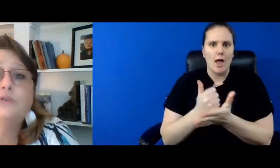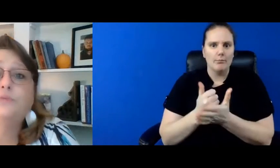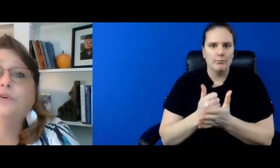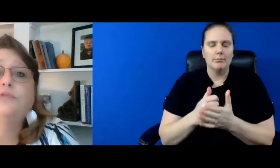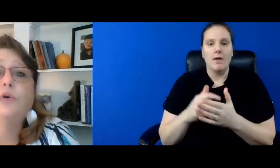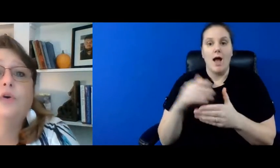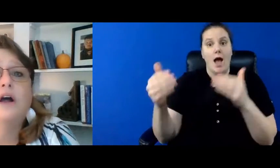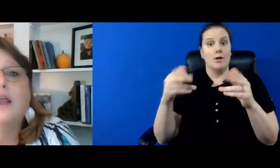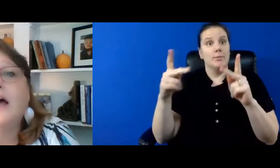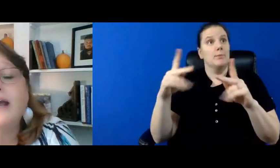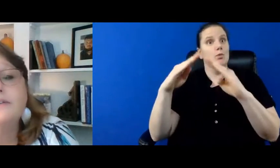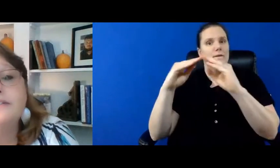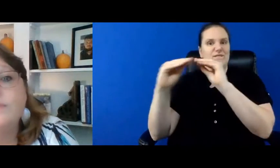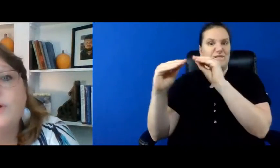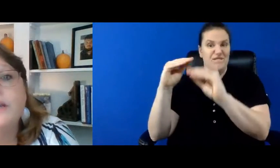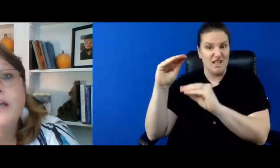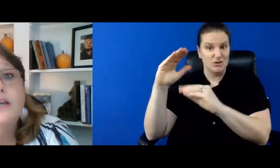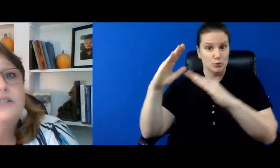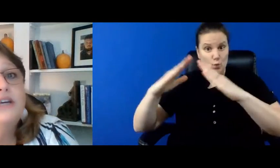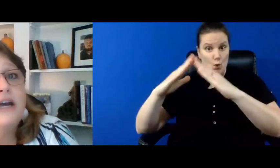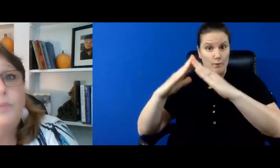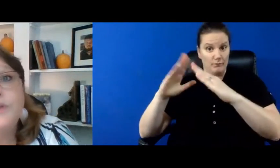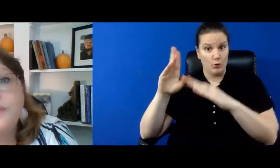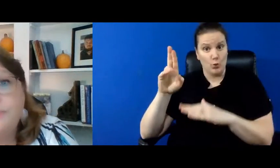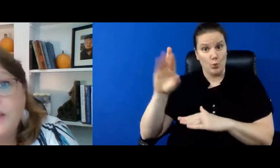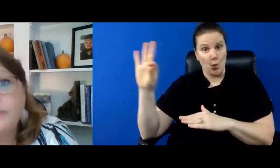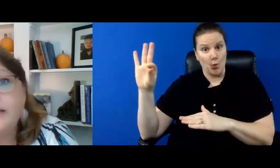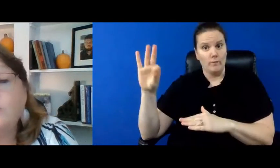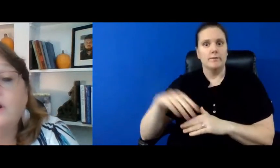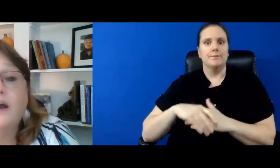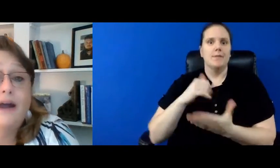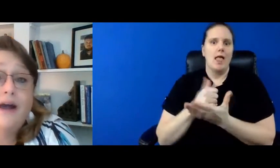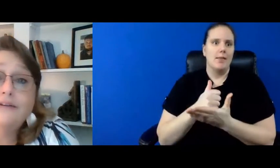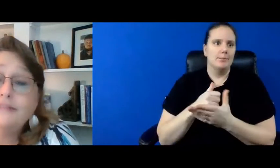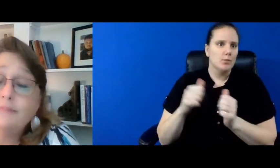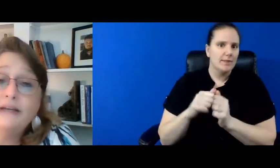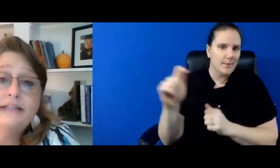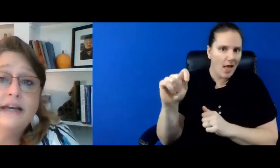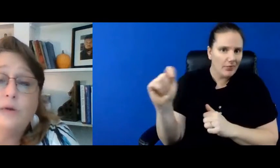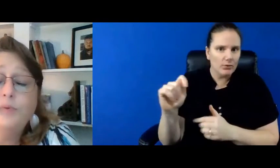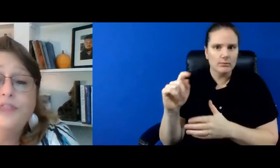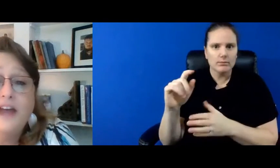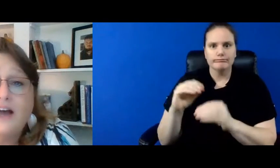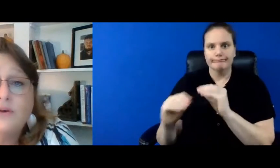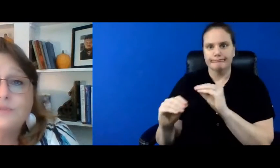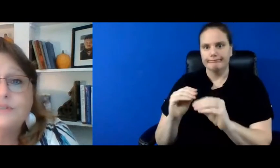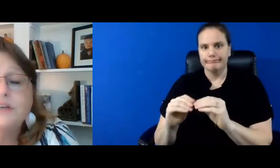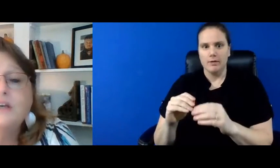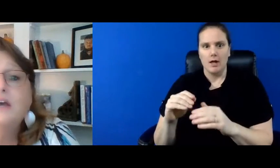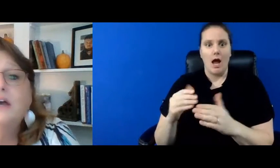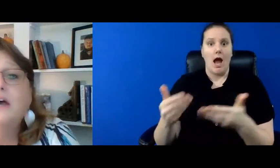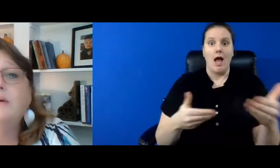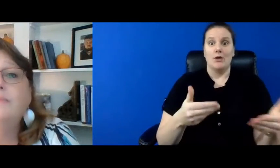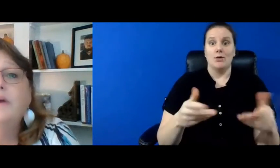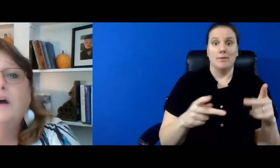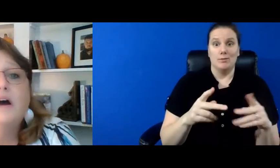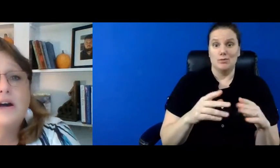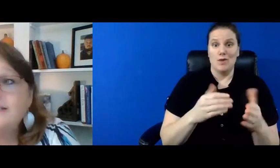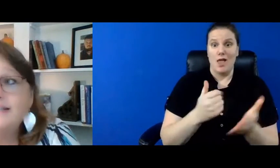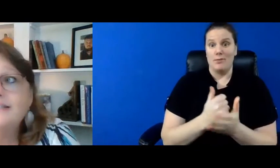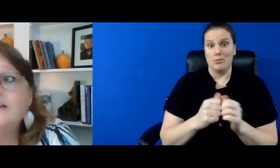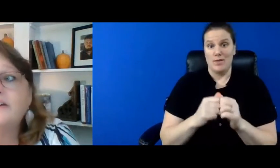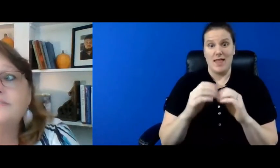to fix the roof or I'll hire someone to help with the plumbing or I hire somebody to help with the house um